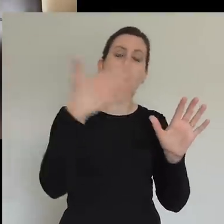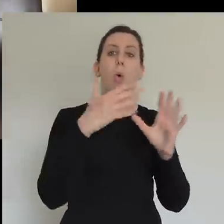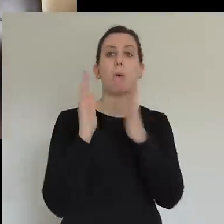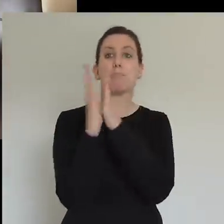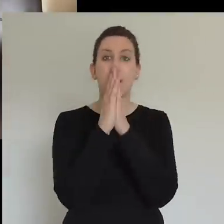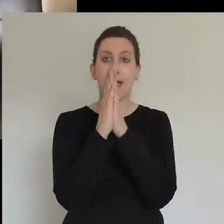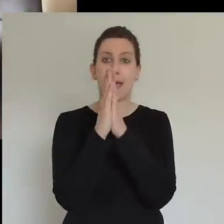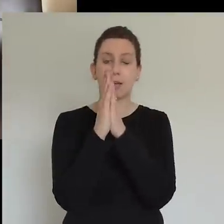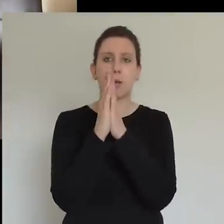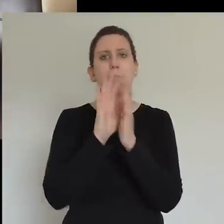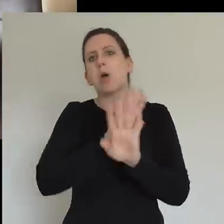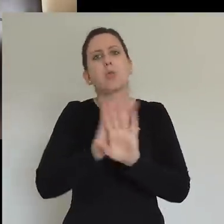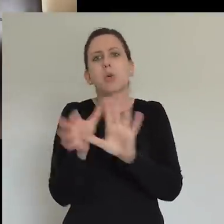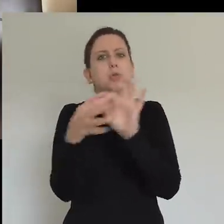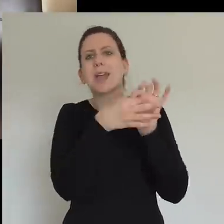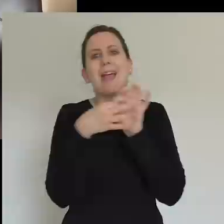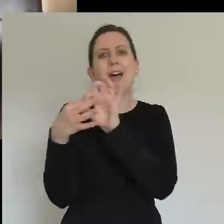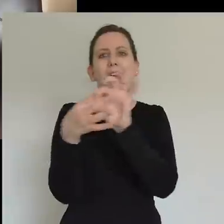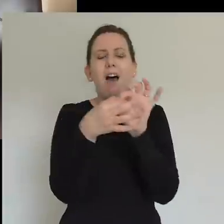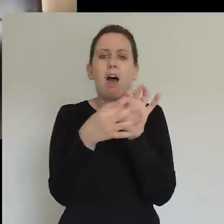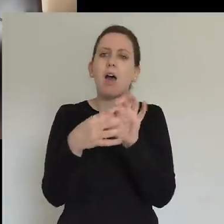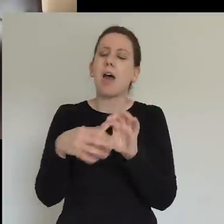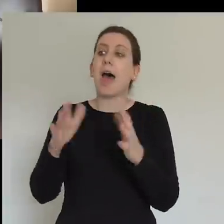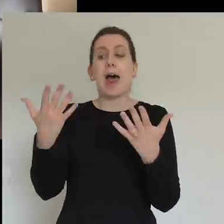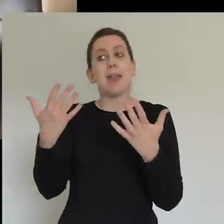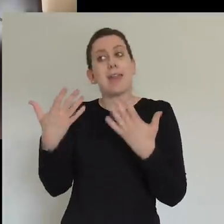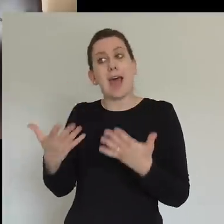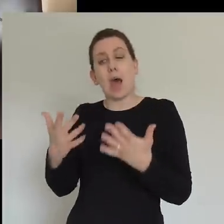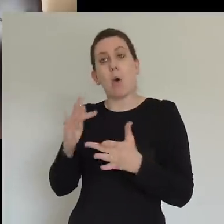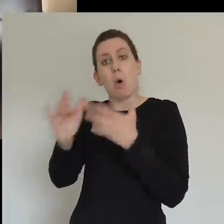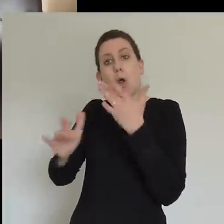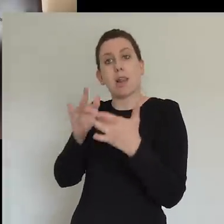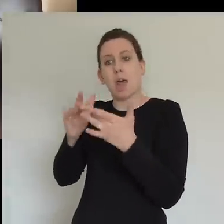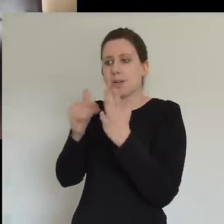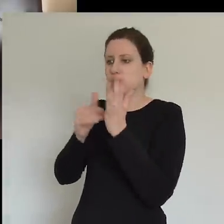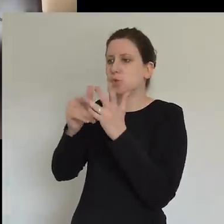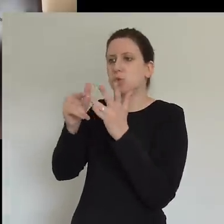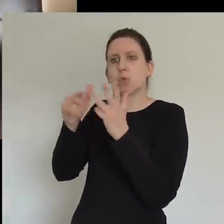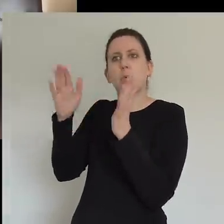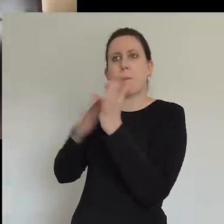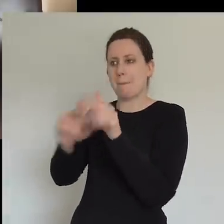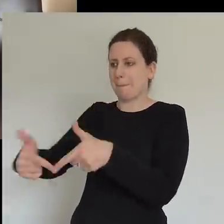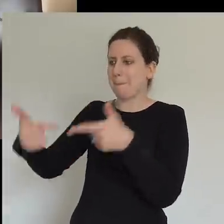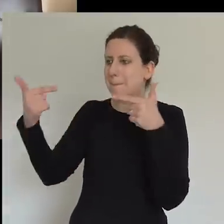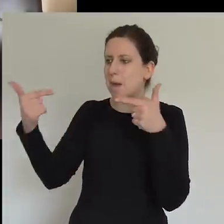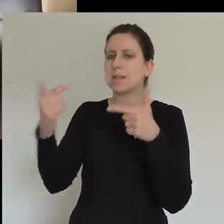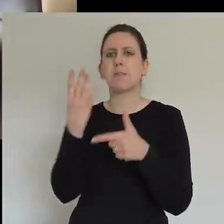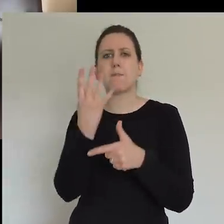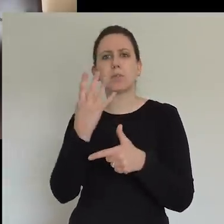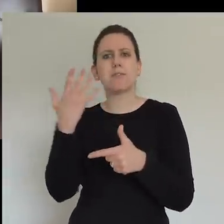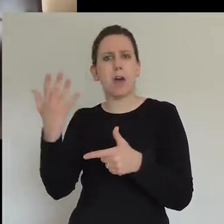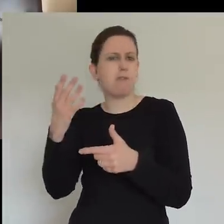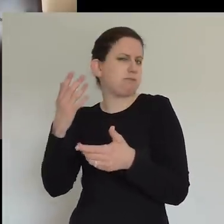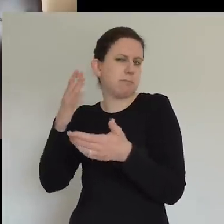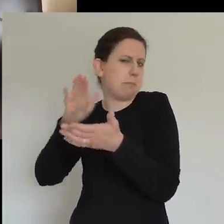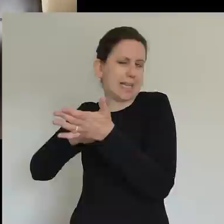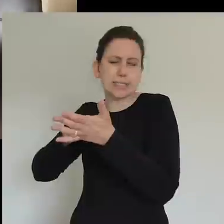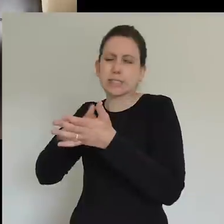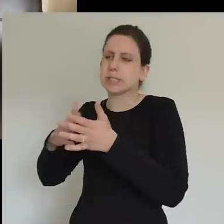45 of us. And one minute, you've got a Northern Irish accent, and then you've got a Scottish accent, a Welsh accent, a Nigerian accent or whatever, but, but